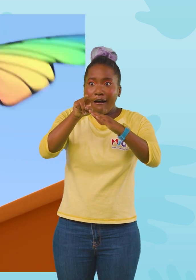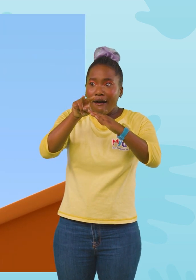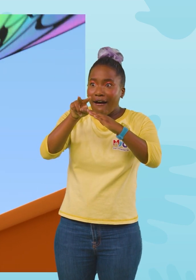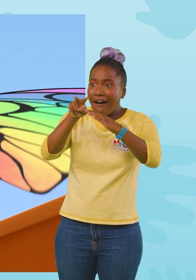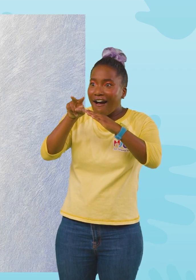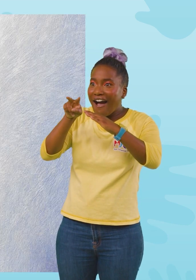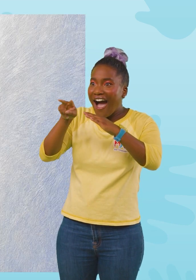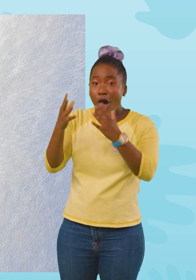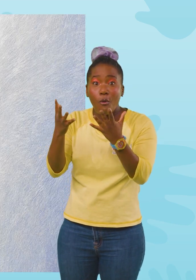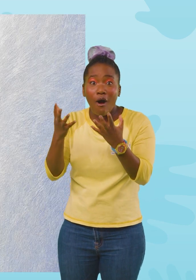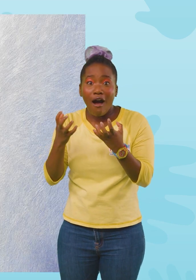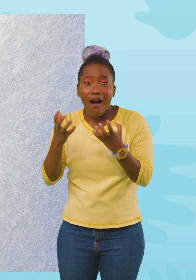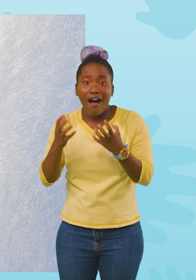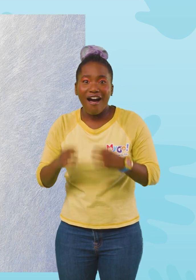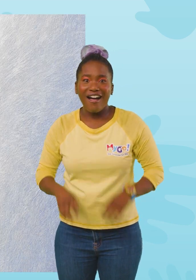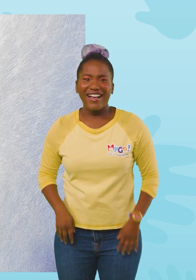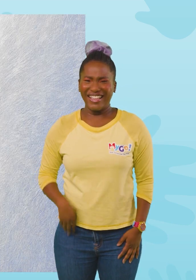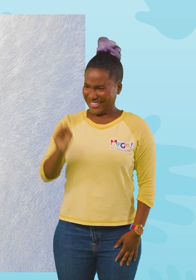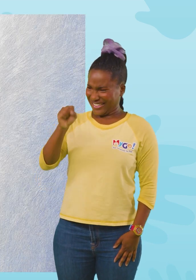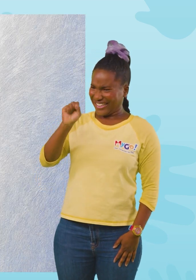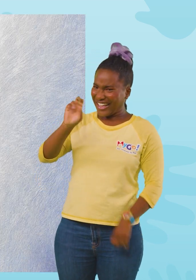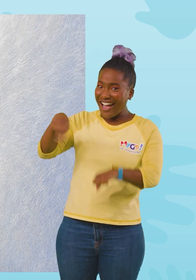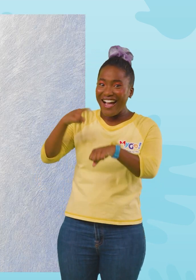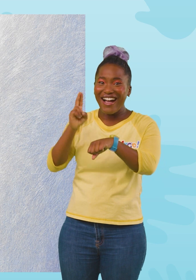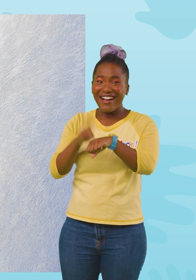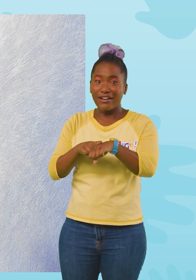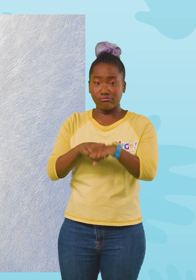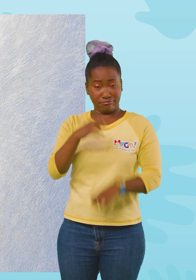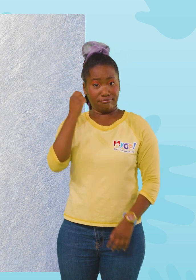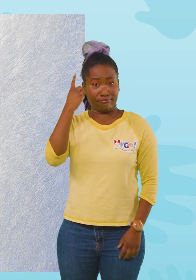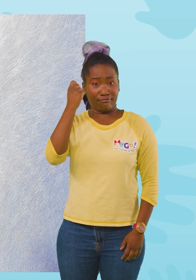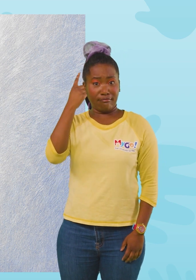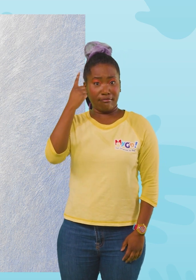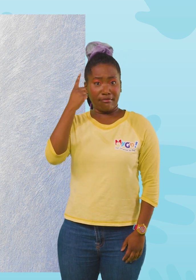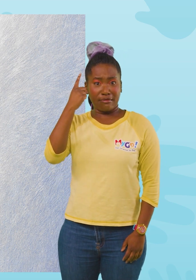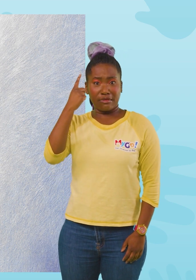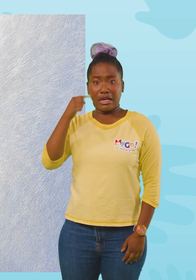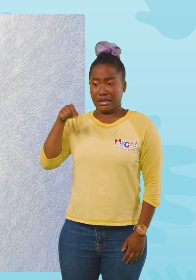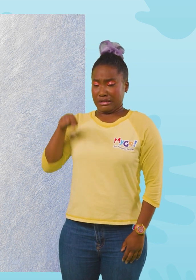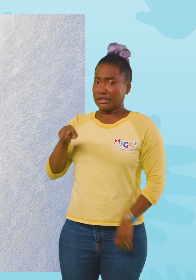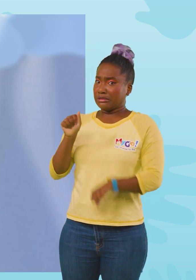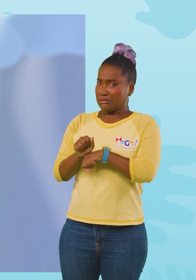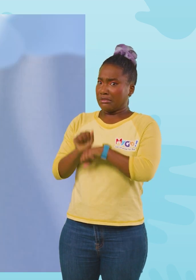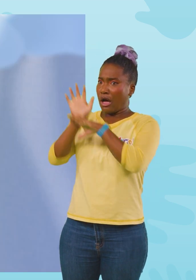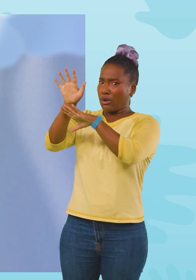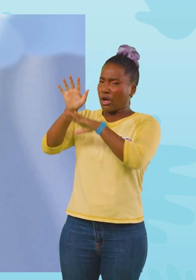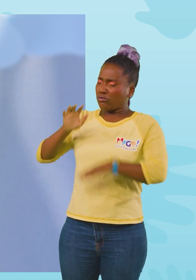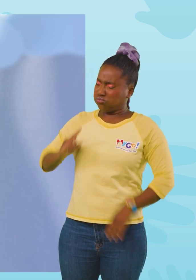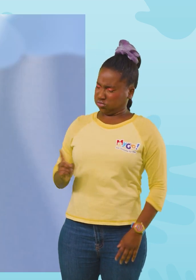mountain! Of course! But get ready! This mountain is super tall!